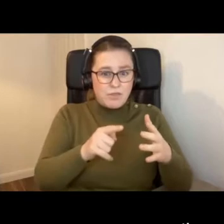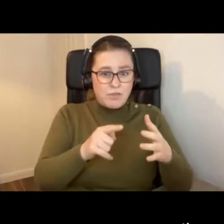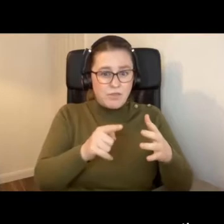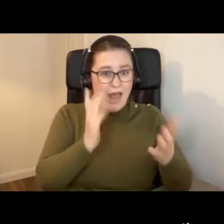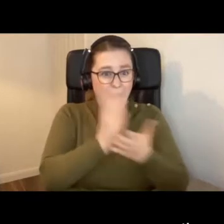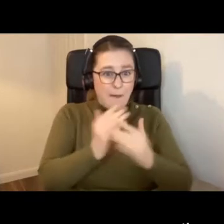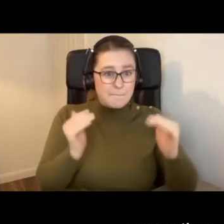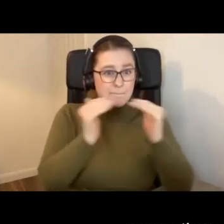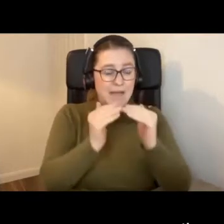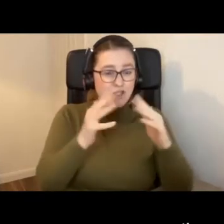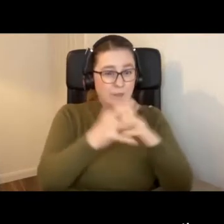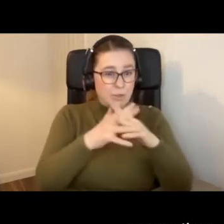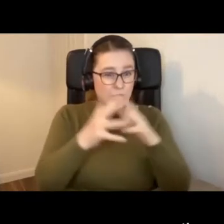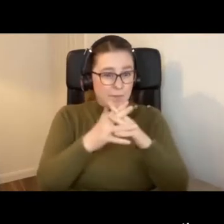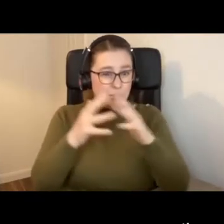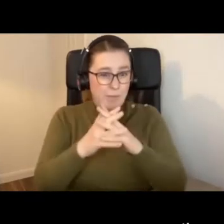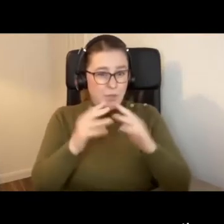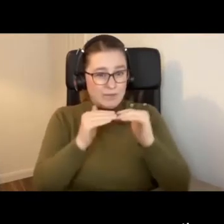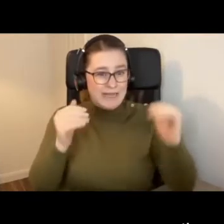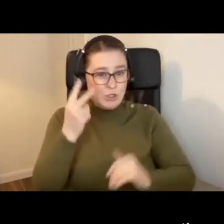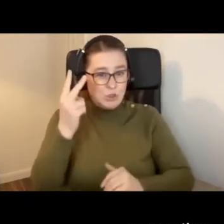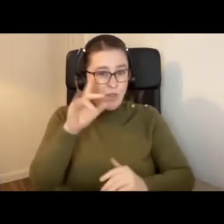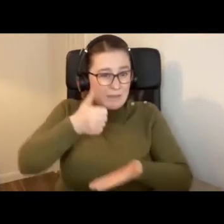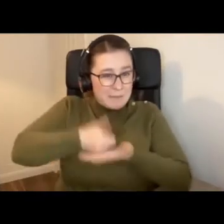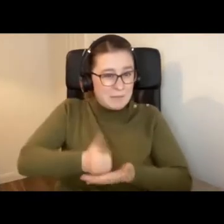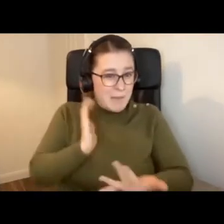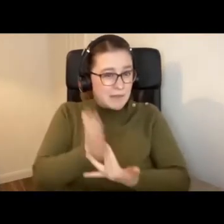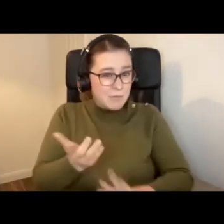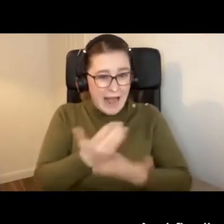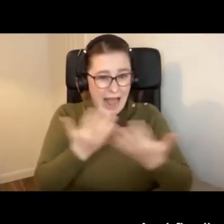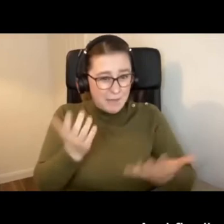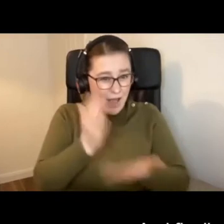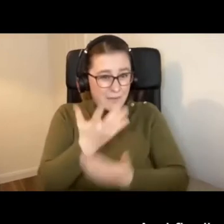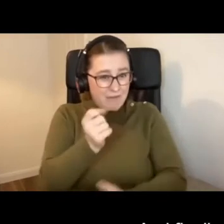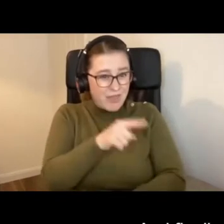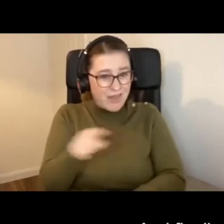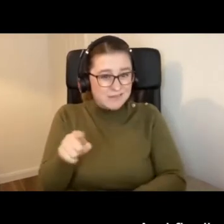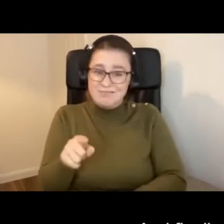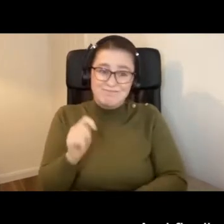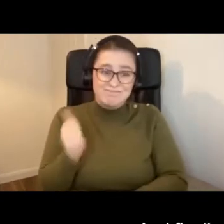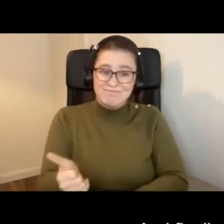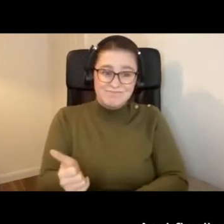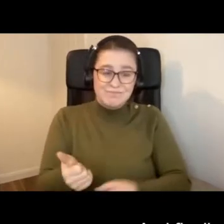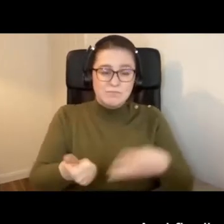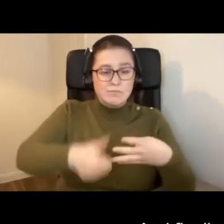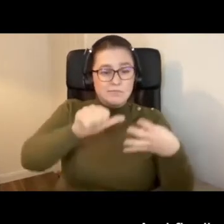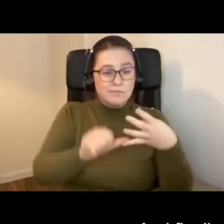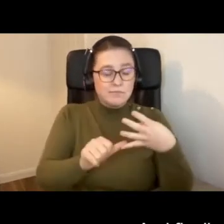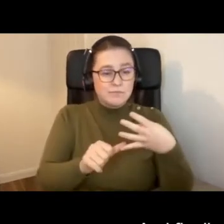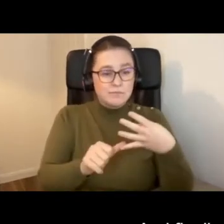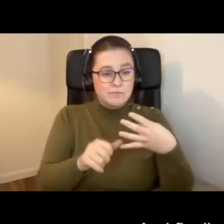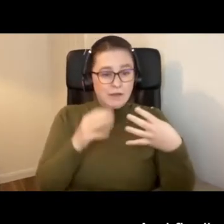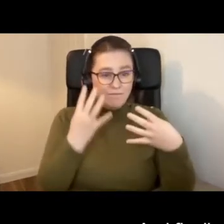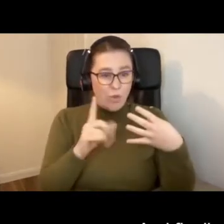2? Which is the minimum considered accessible. And finally the fourth L is listen.